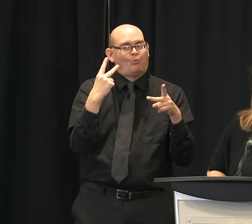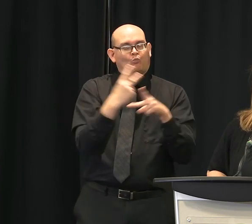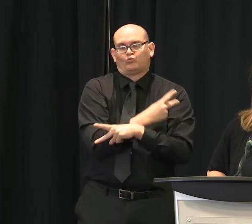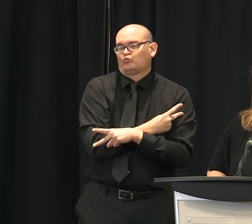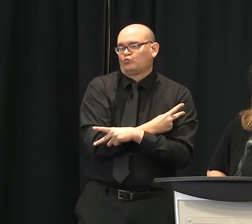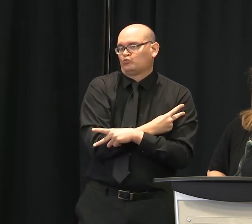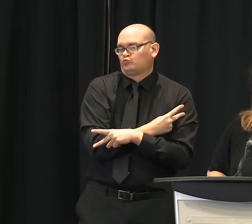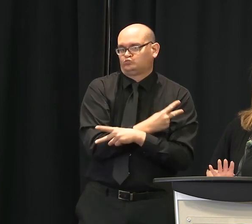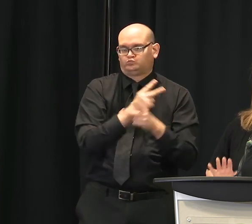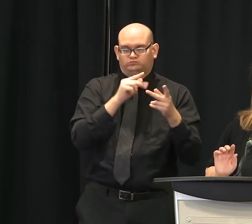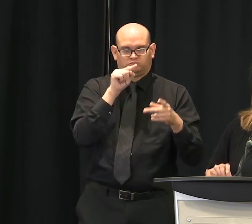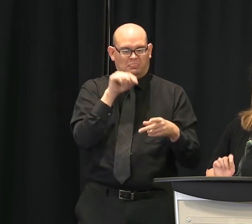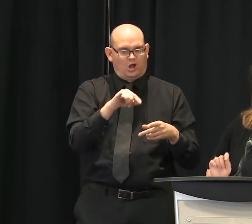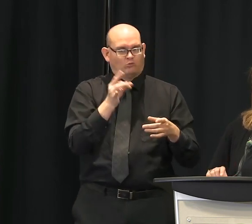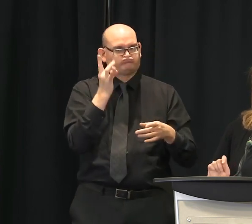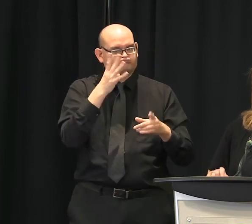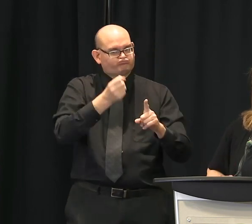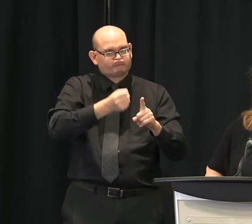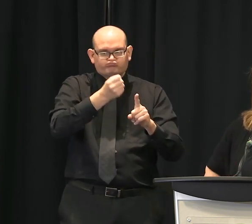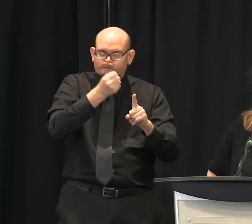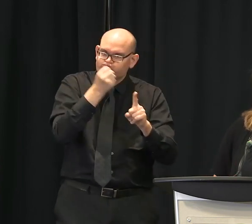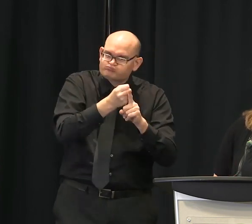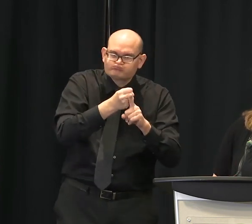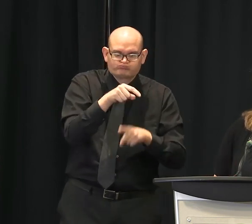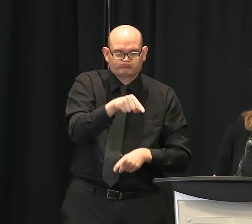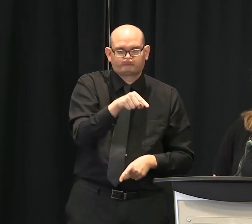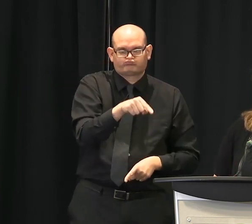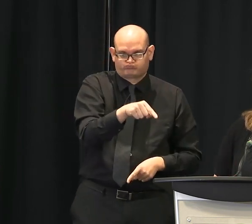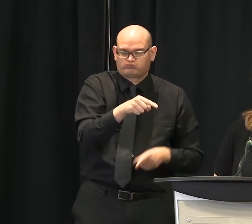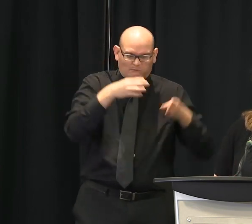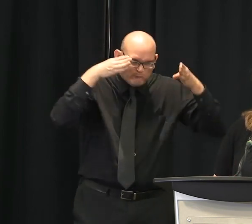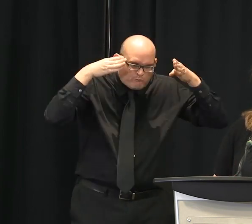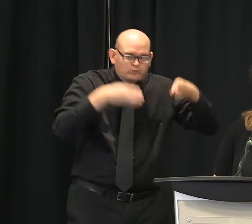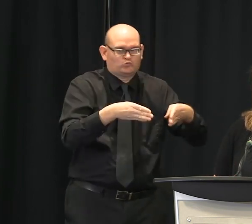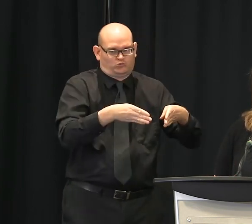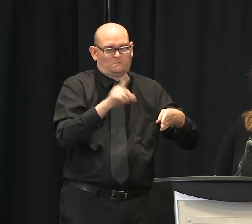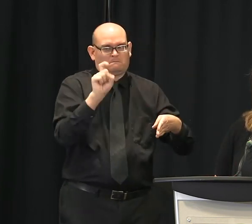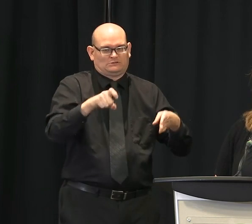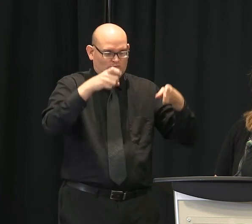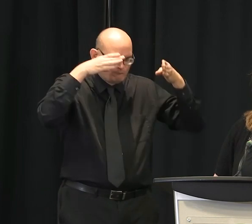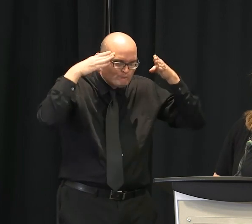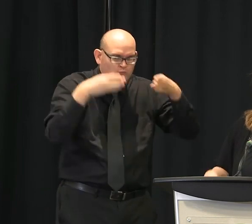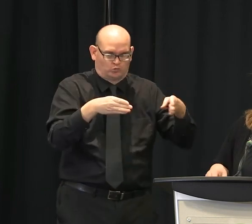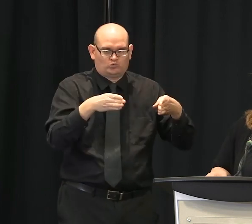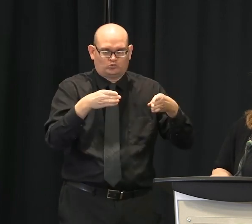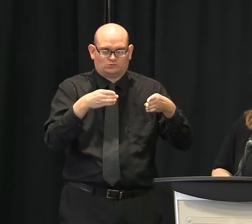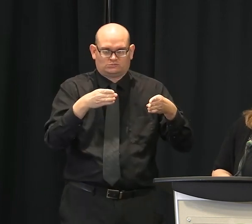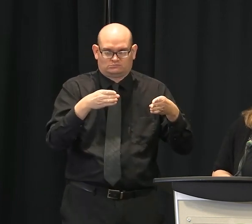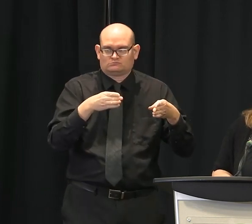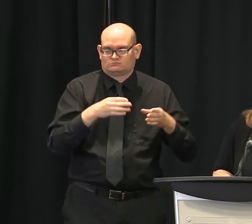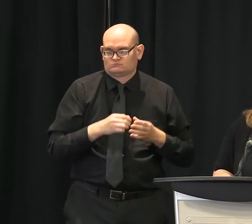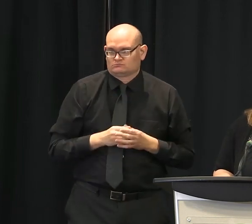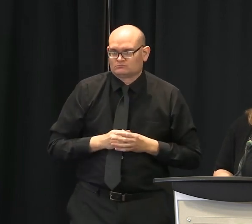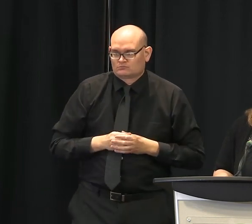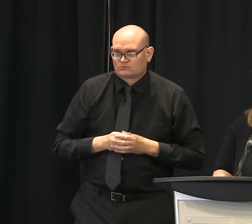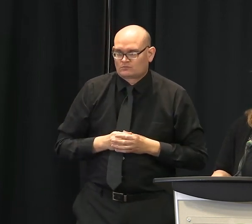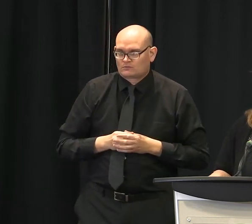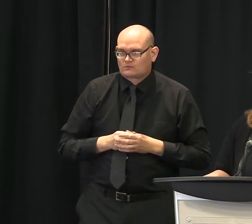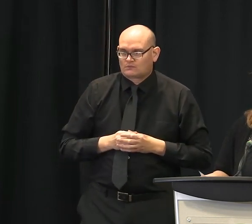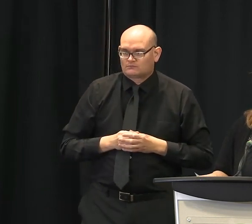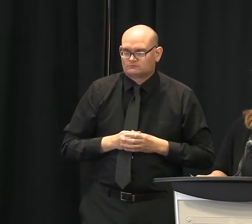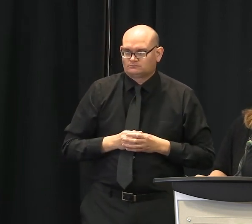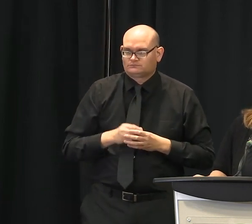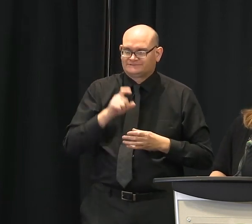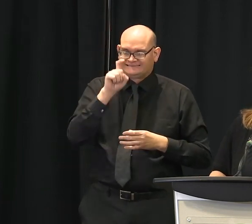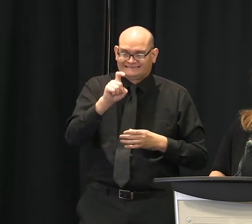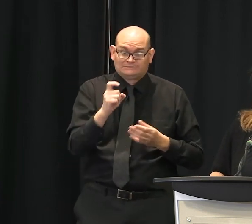9 out of the top, 9 out of the 10 top counties for infection rates per capita in South Carolina. So we're going to be increasing testing in these